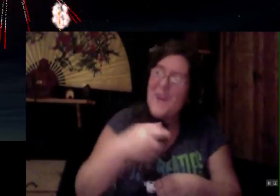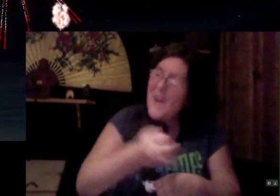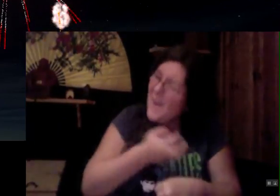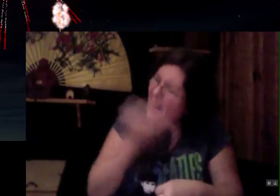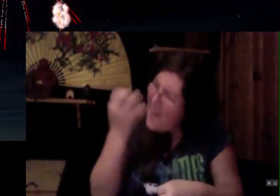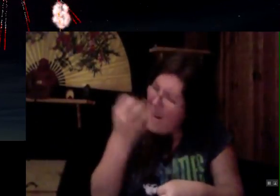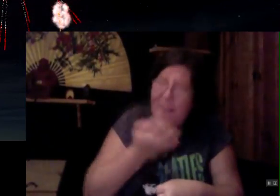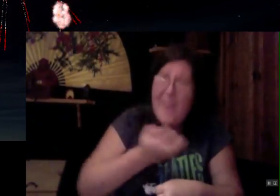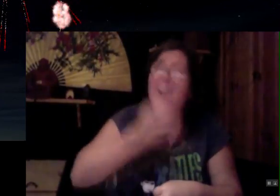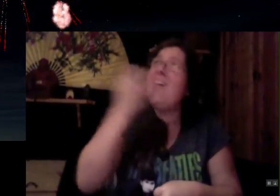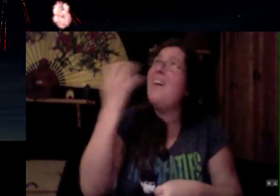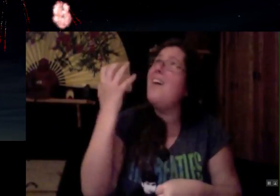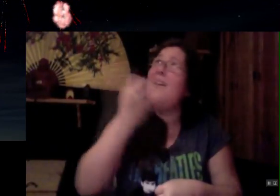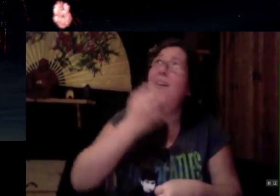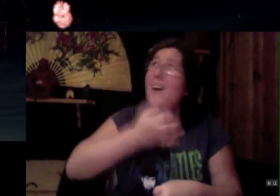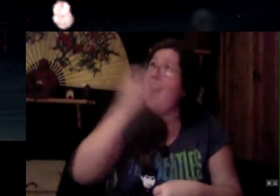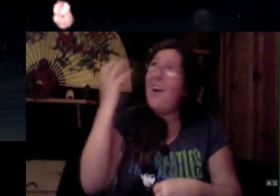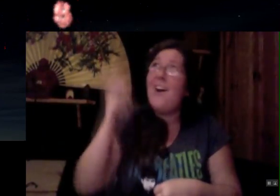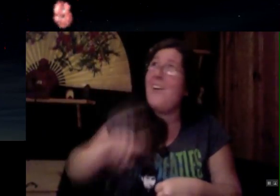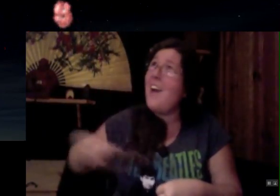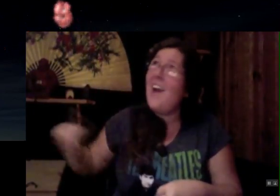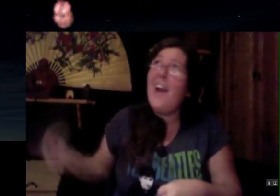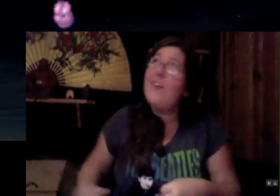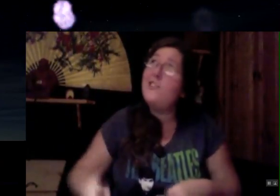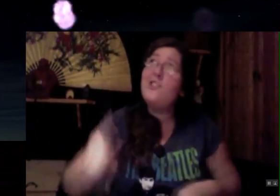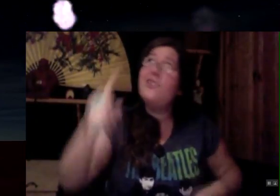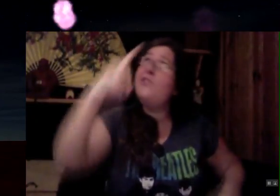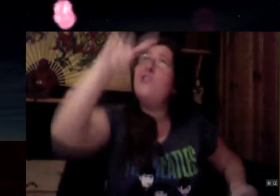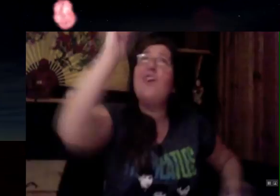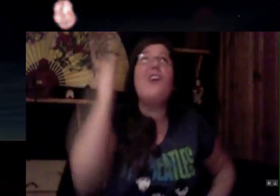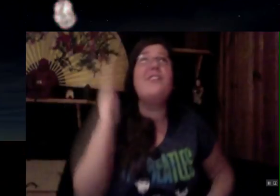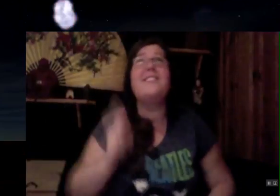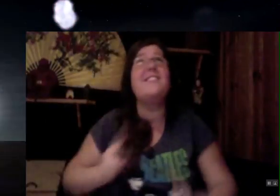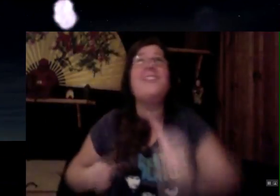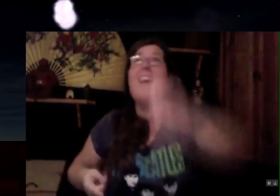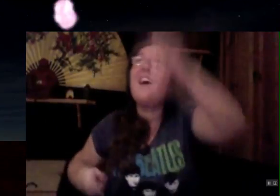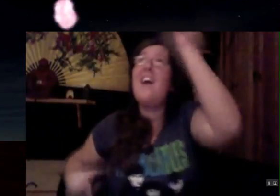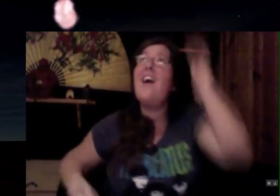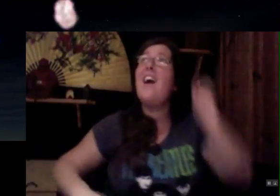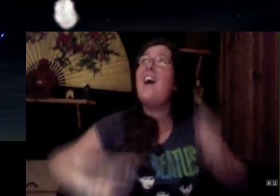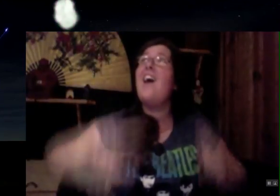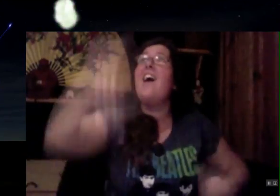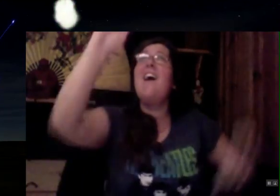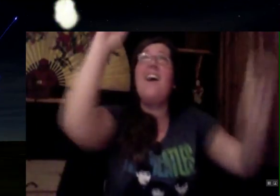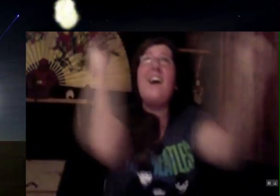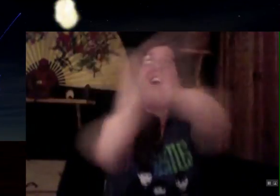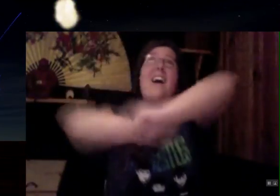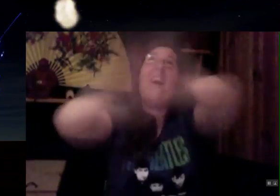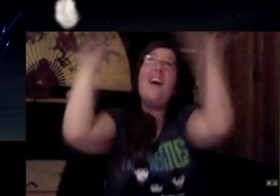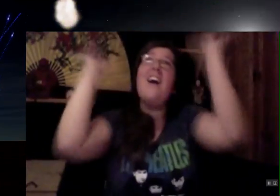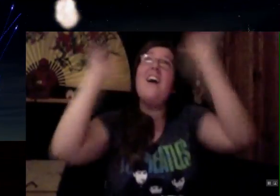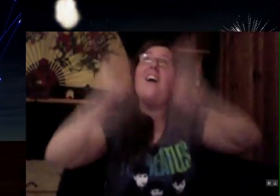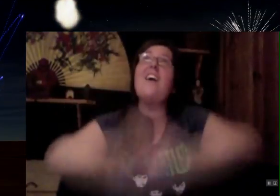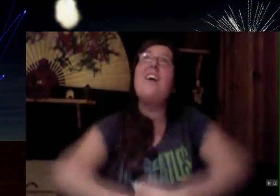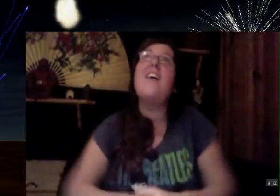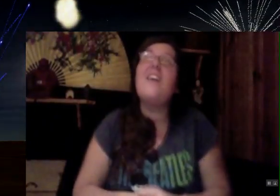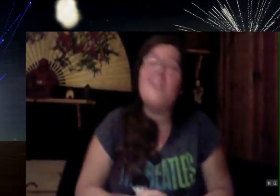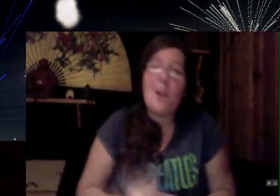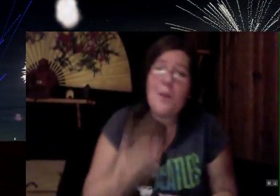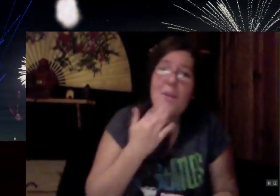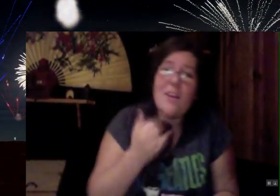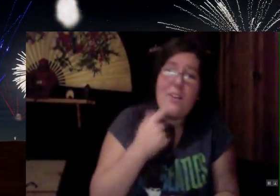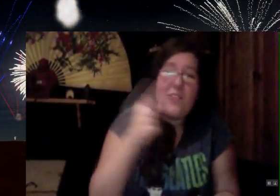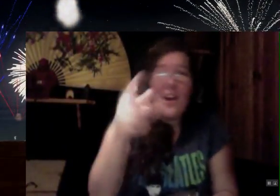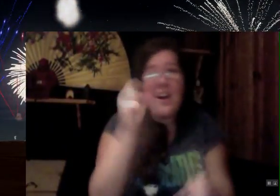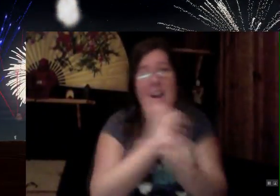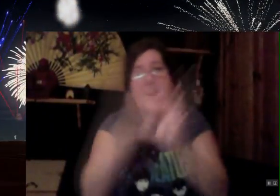Make em go ah, ah, As you shoot across the sky. Ah, ah, ah.